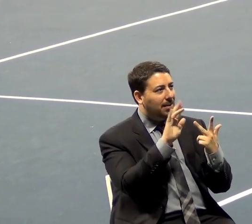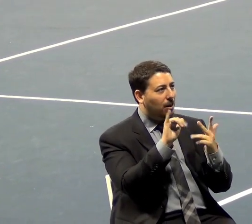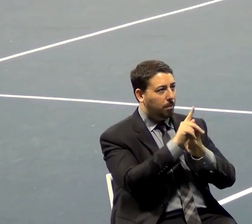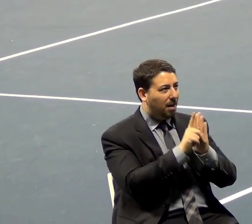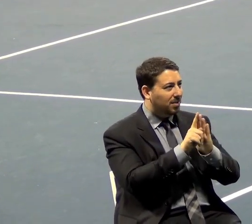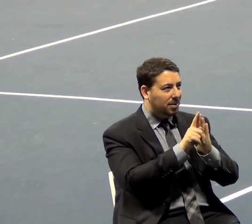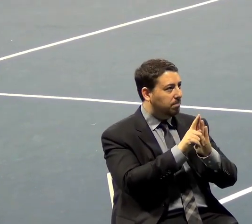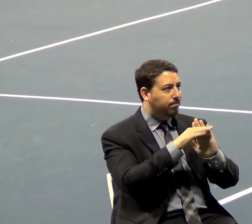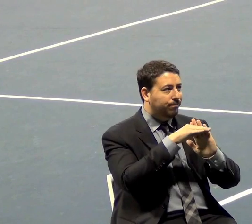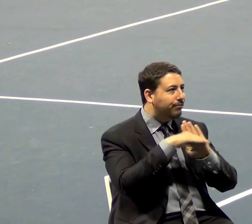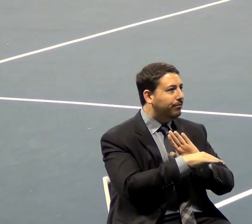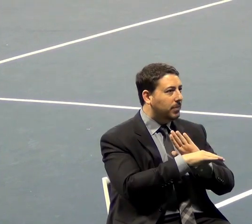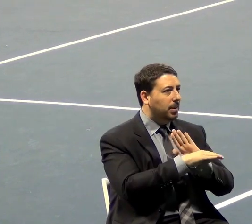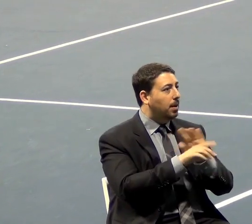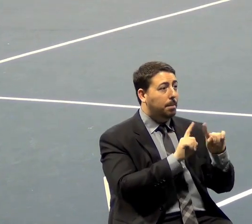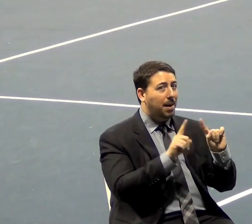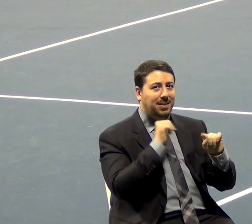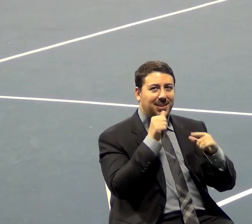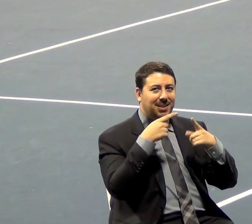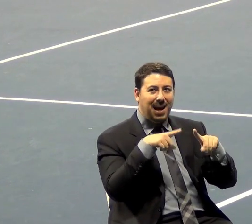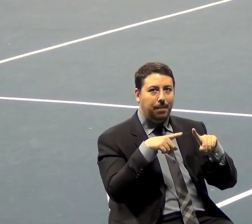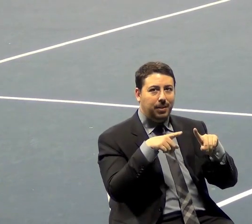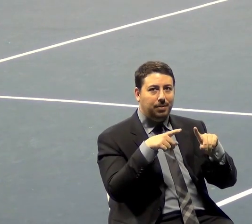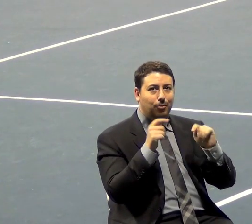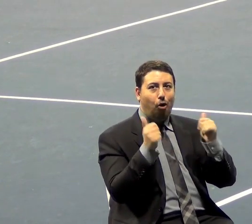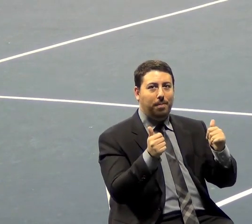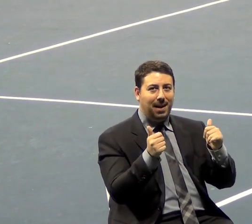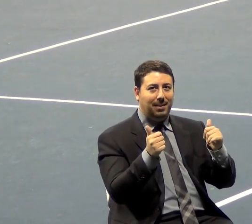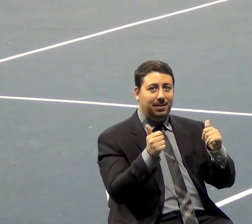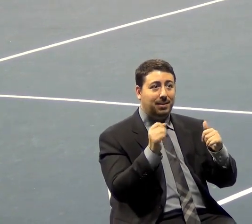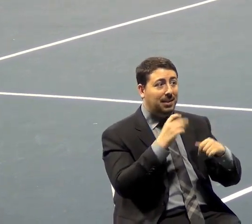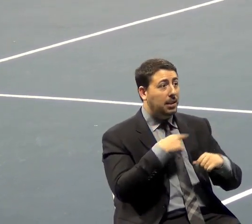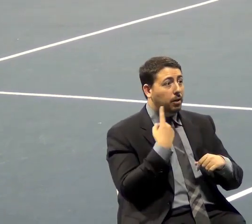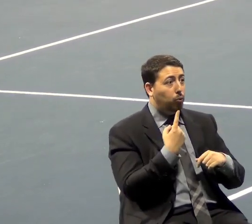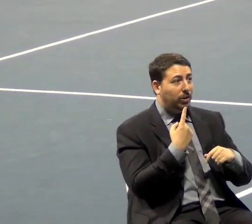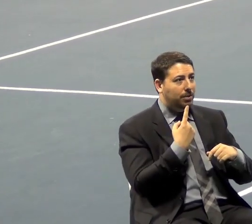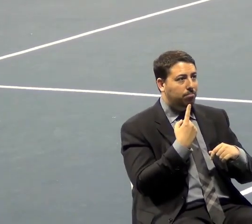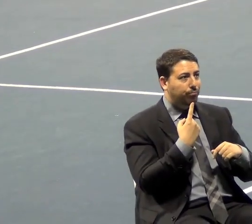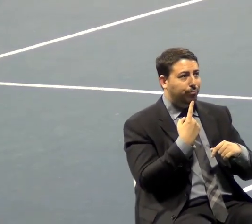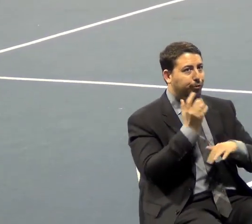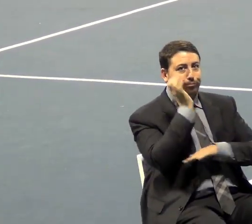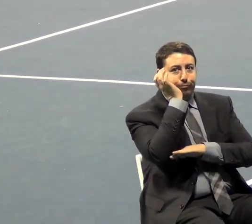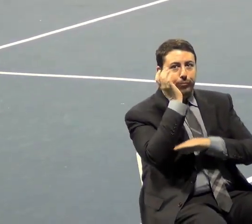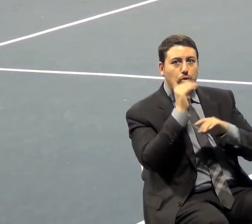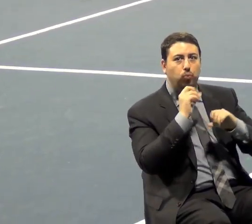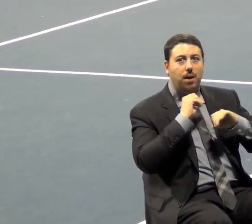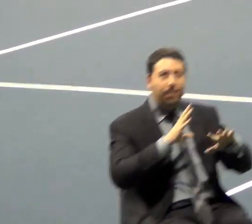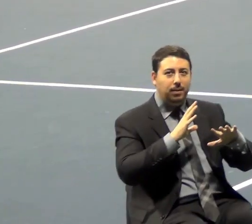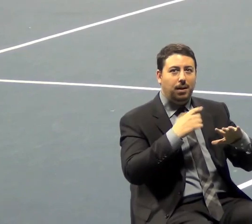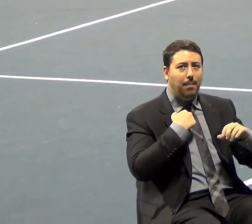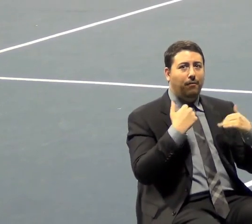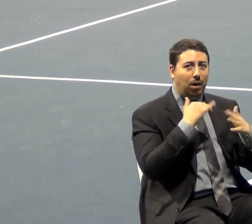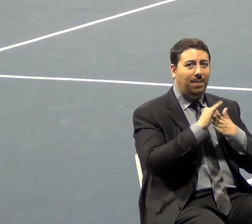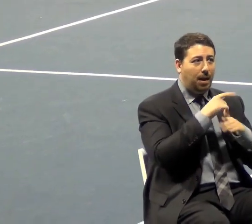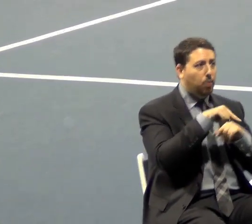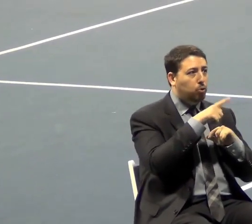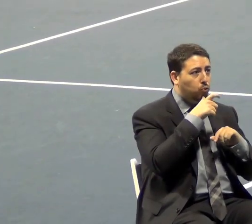won't come automatically. Matter of fact, if we do nothing, I'm afraid that those who believe in big government and